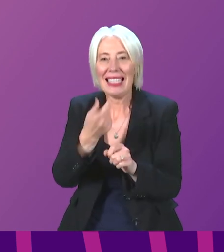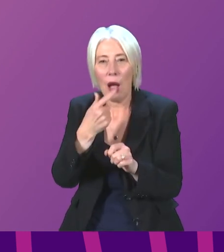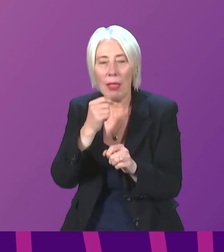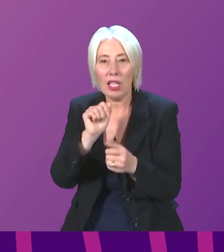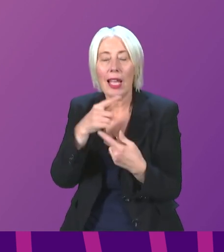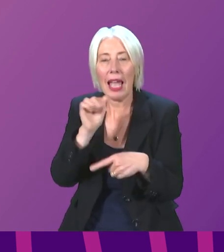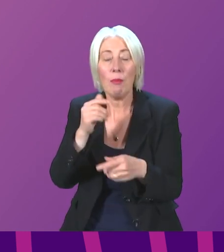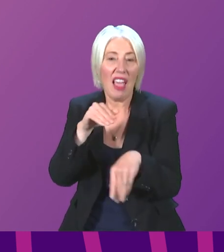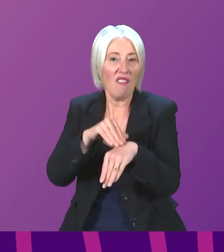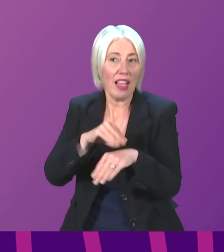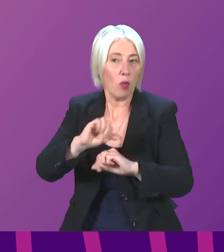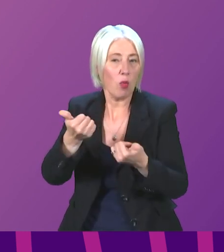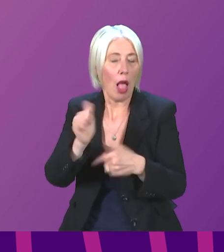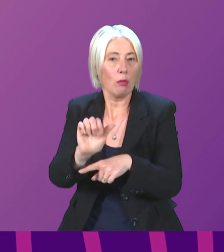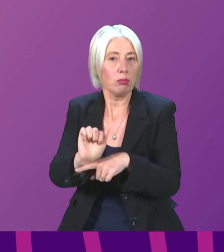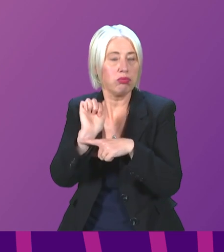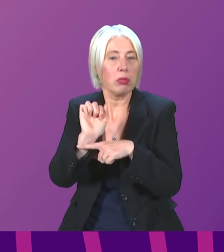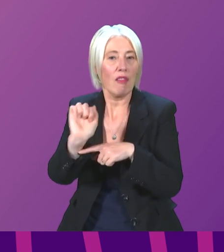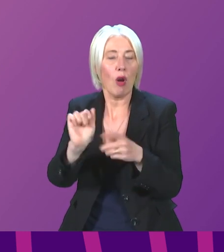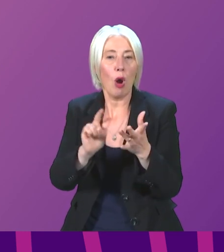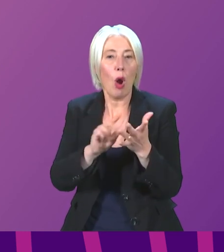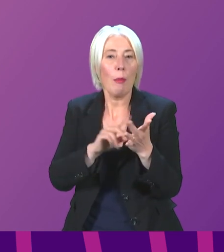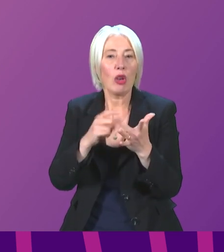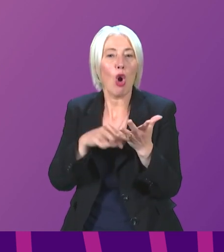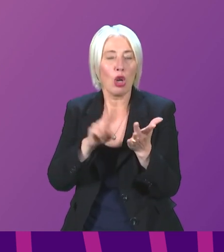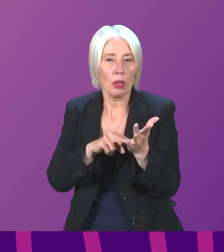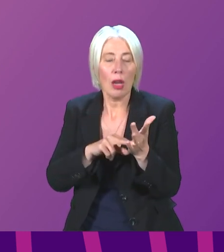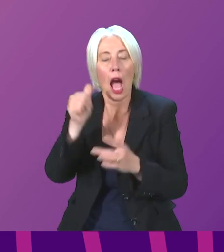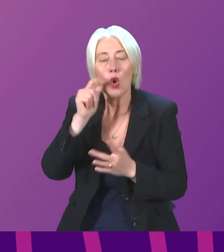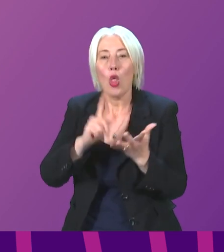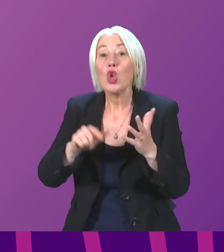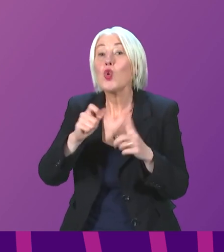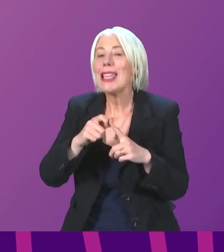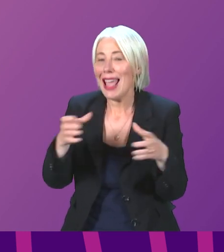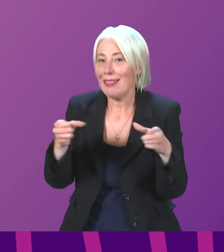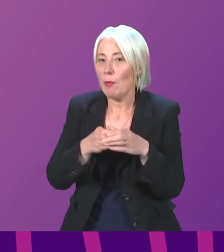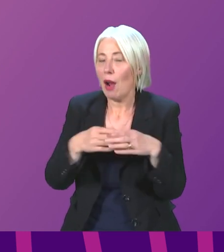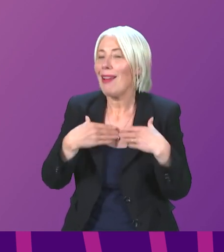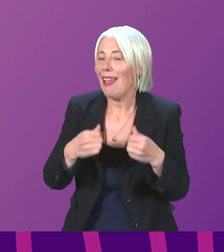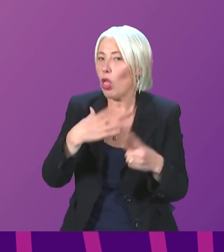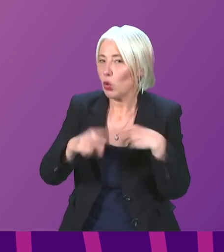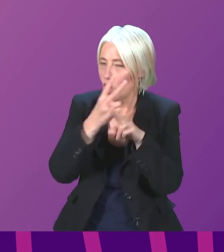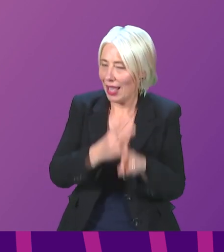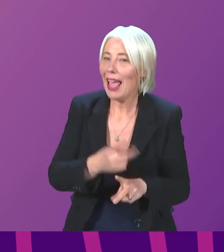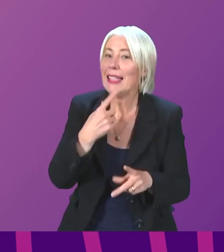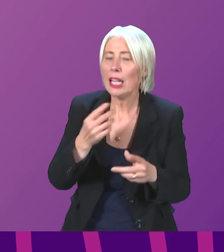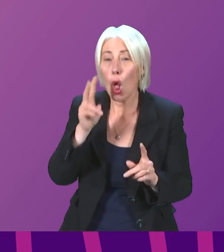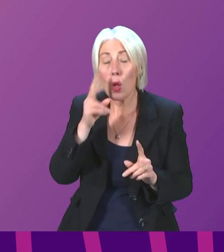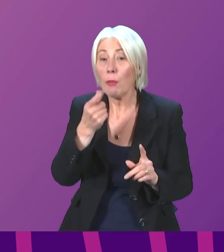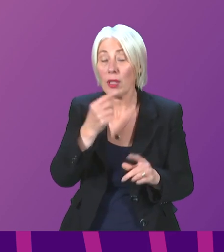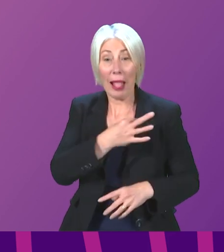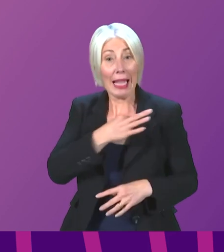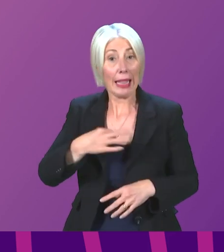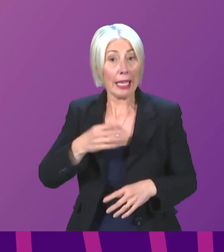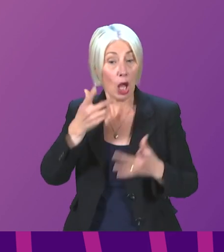the Omicron variant. I understand that the UK Department of Health and Social Care have offered to explore the possibility of a clinical trial